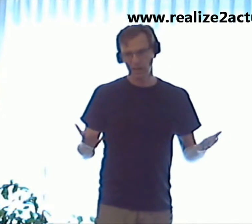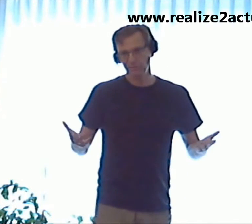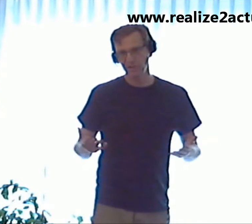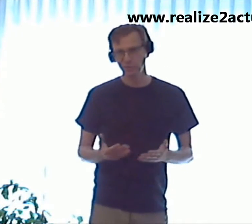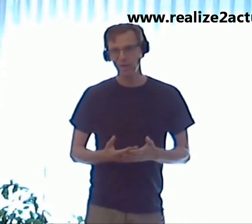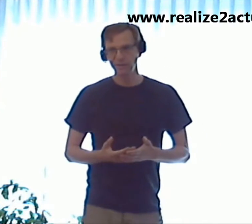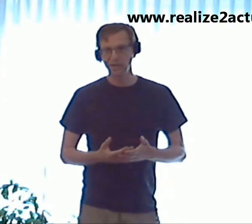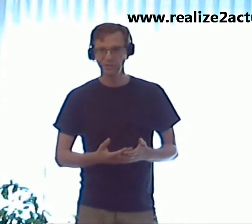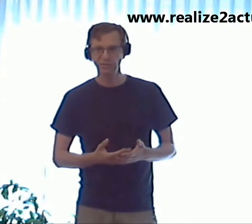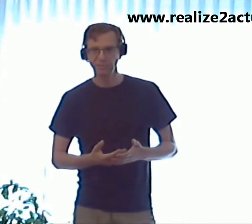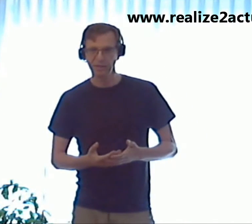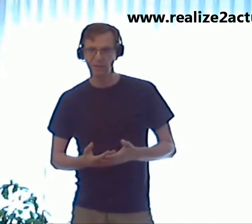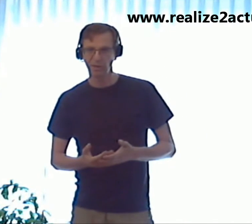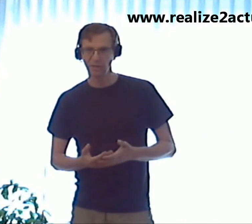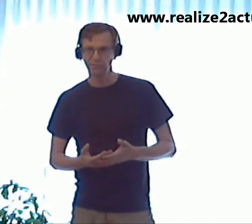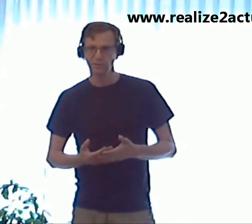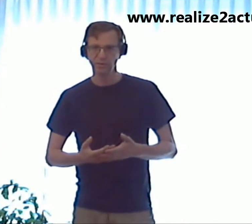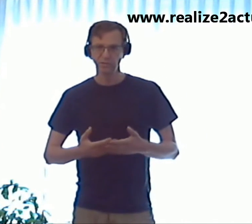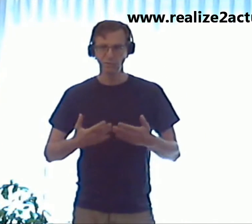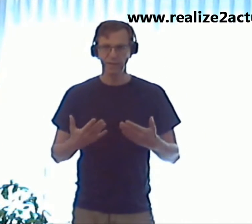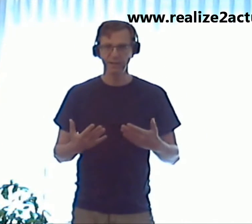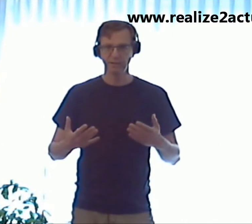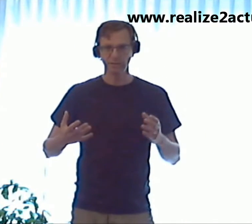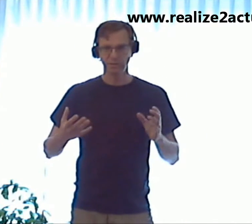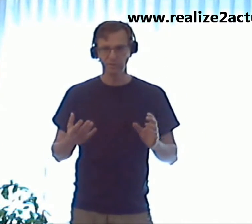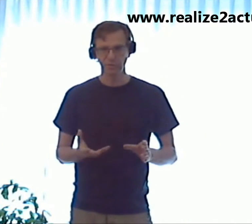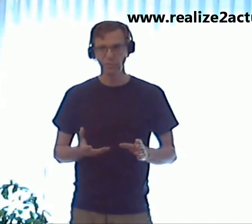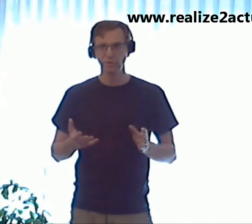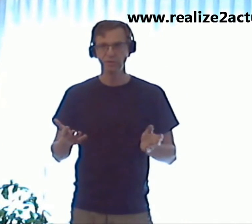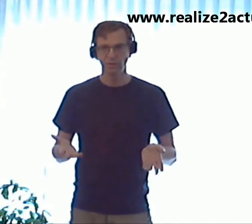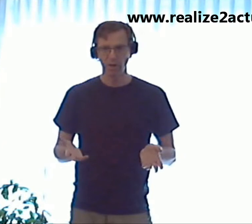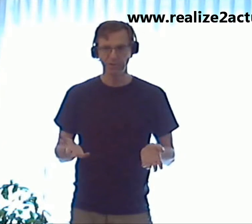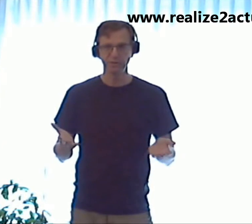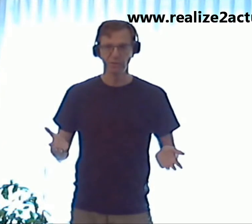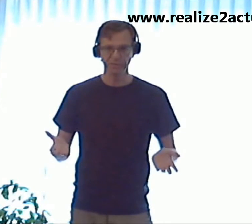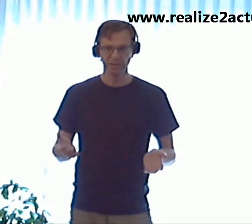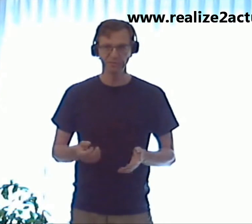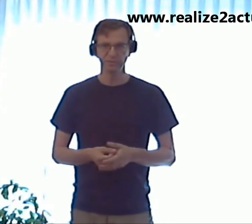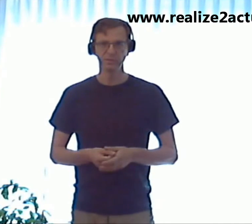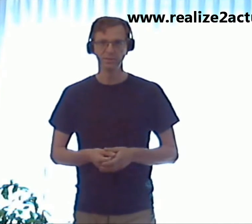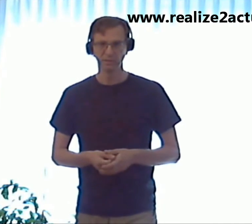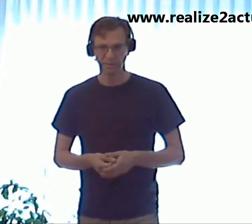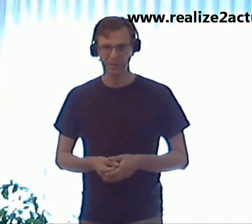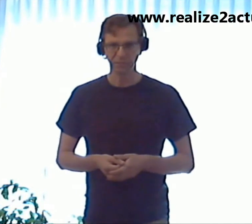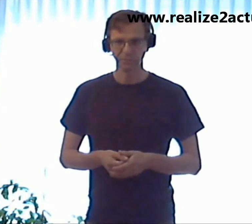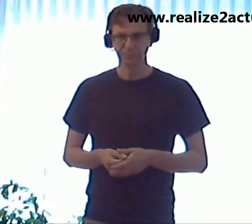And I've come to find that actually is the meaning of life, to gain true knowledge of self. Thank you.